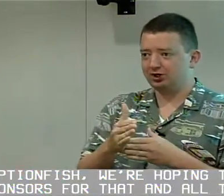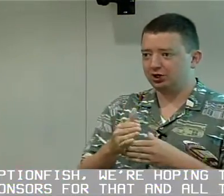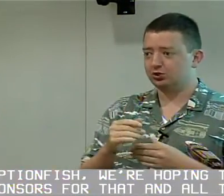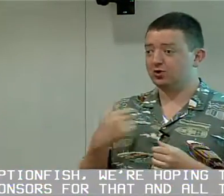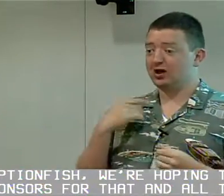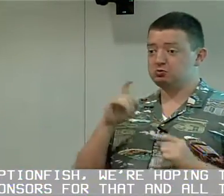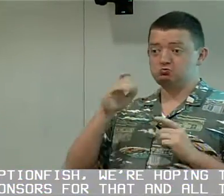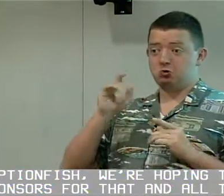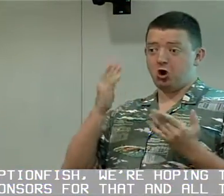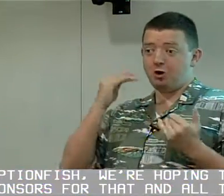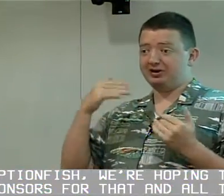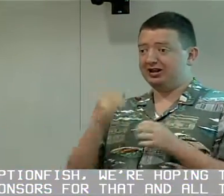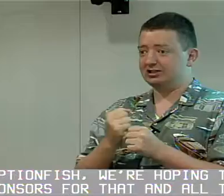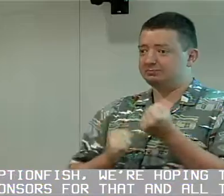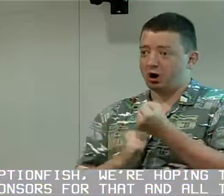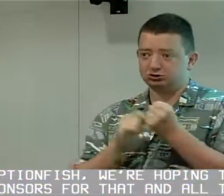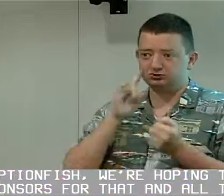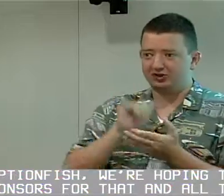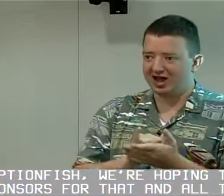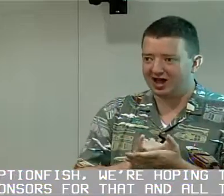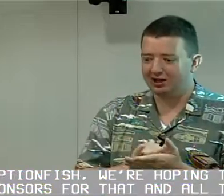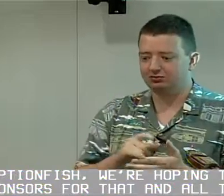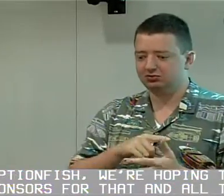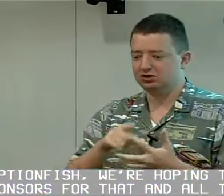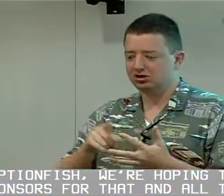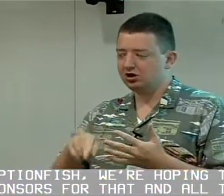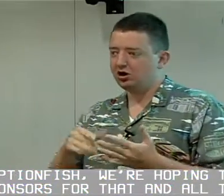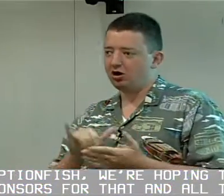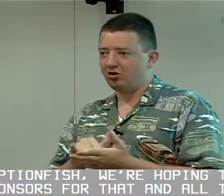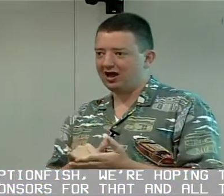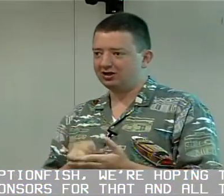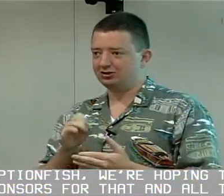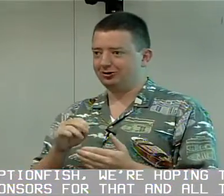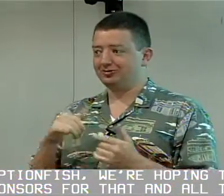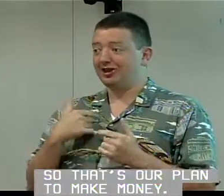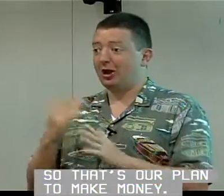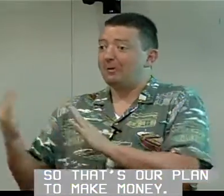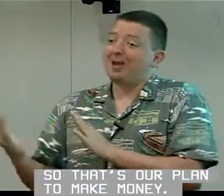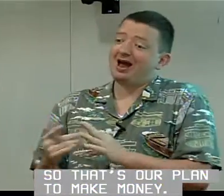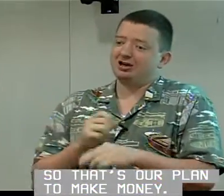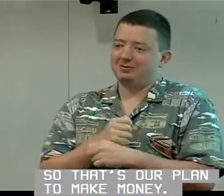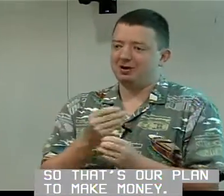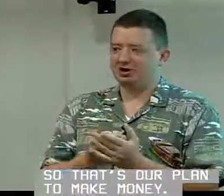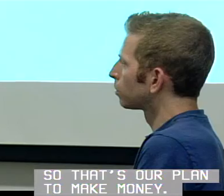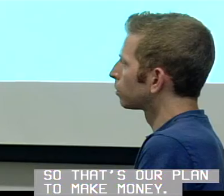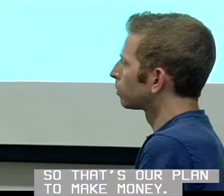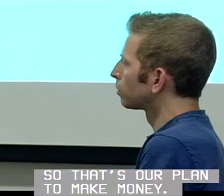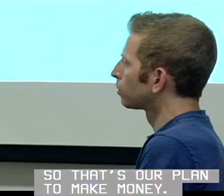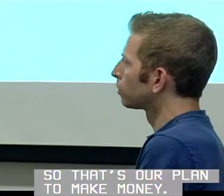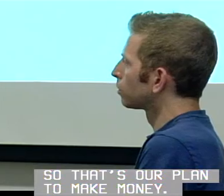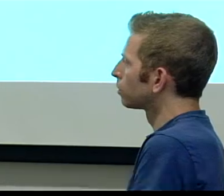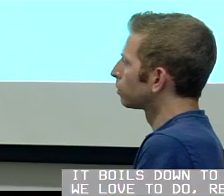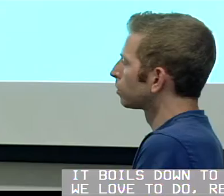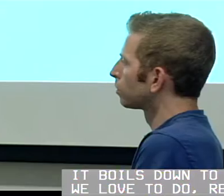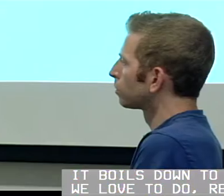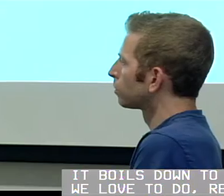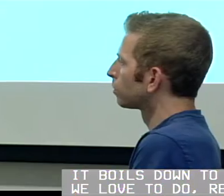CaptionFish, we're hoping to get sponsors for that and all that. So, that's a plan to make money. It boils down to